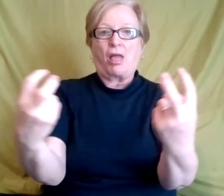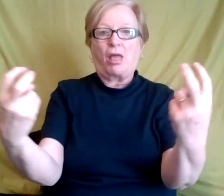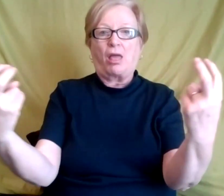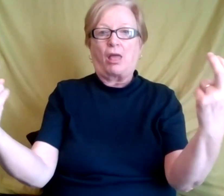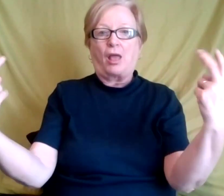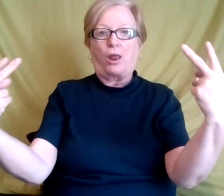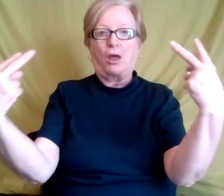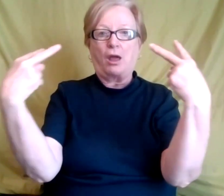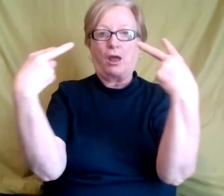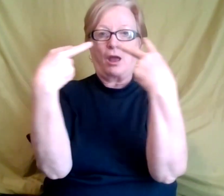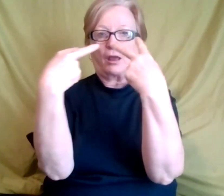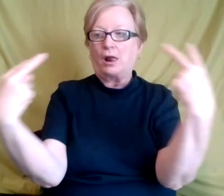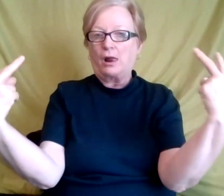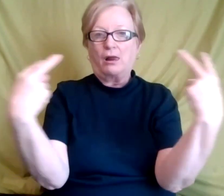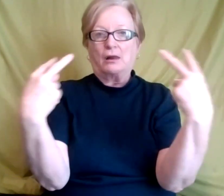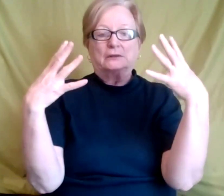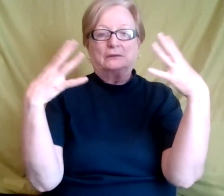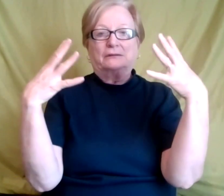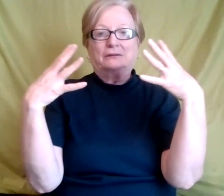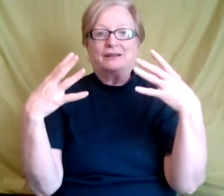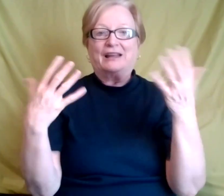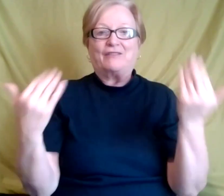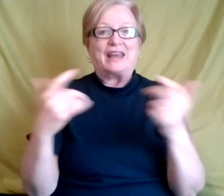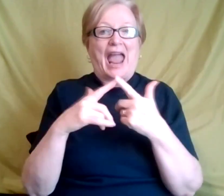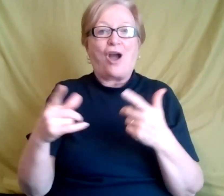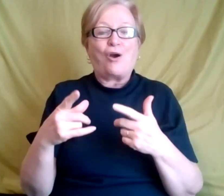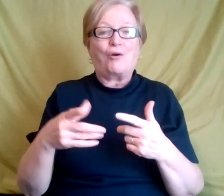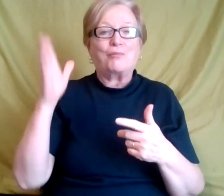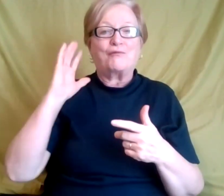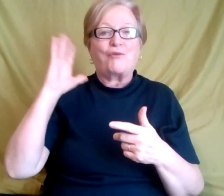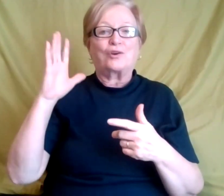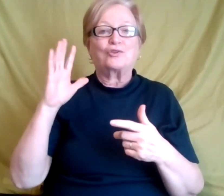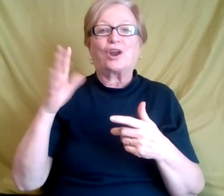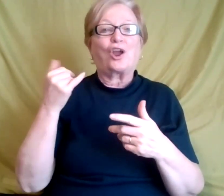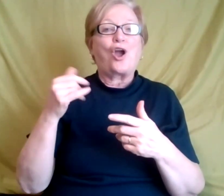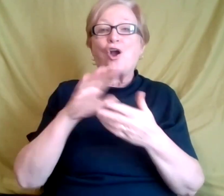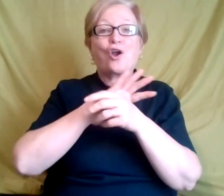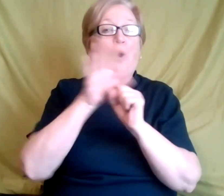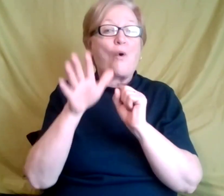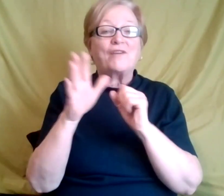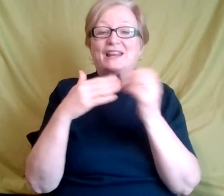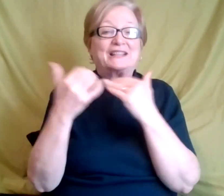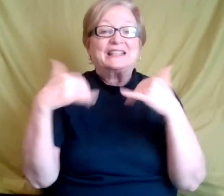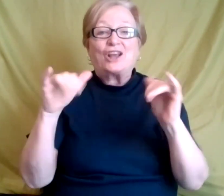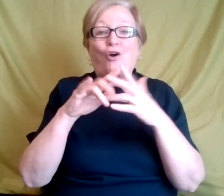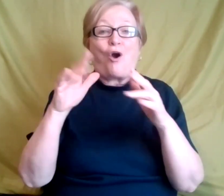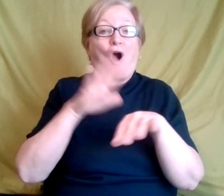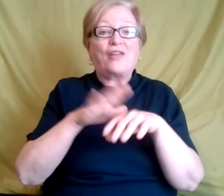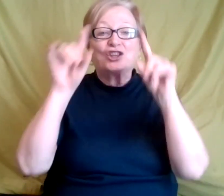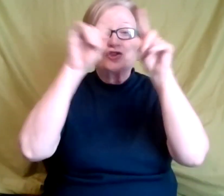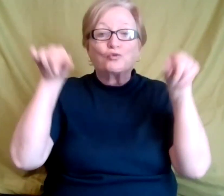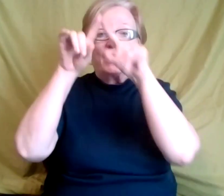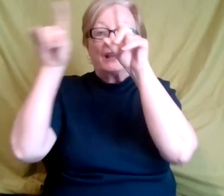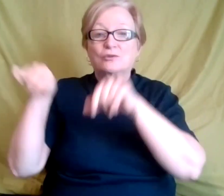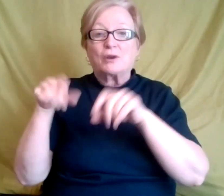And even now, you know, during COVID and when it was on zoom calls to see all of these faces on the screen and to have to